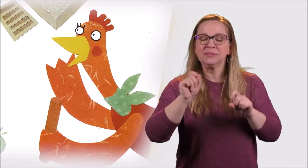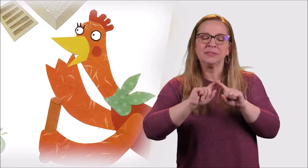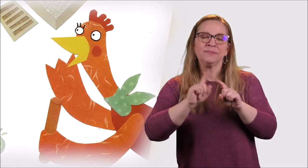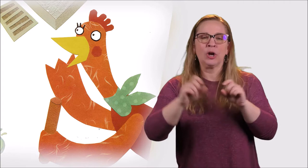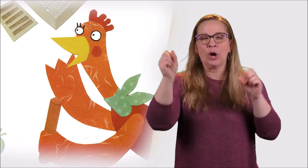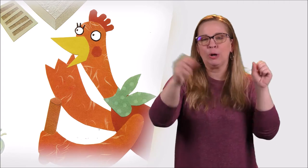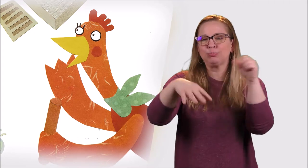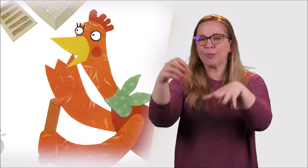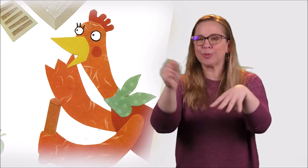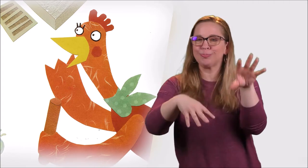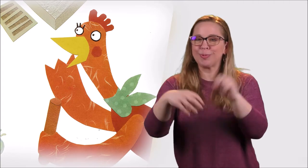make the topping?